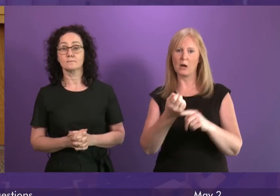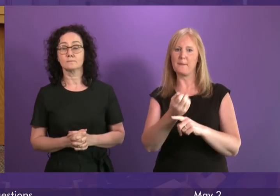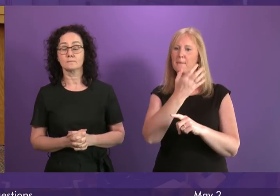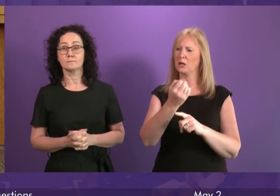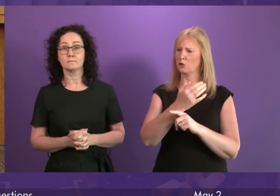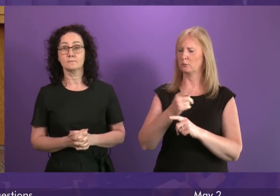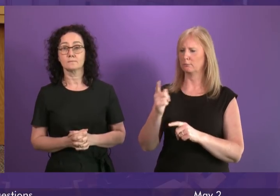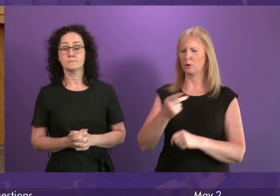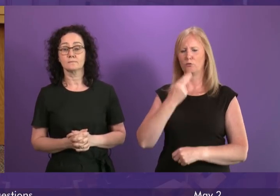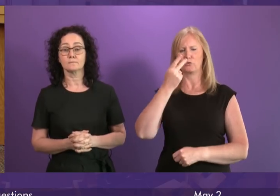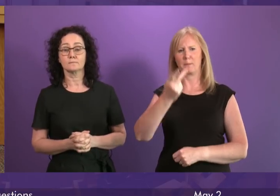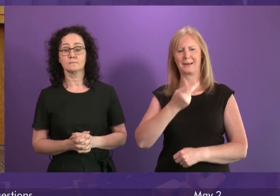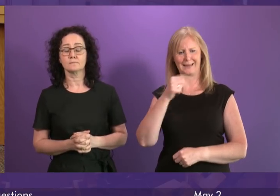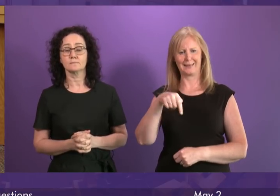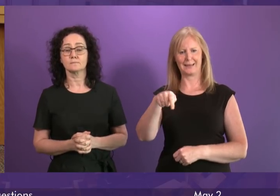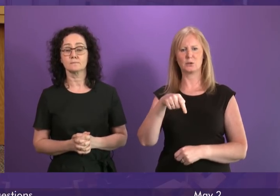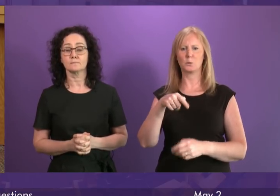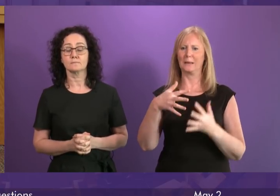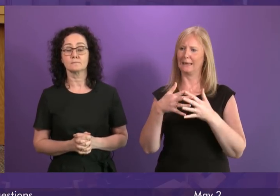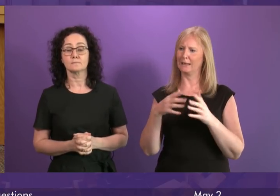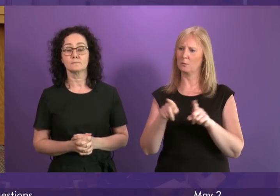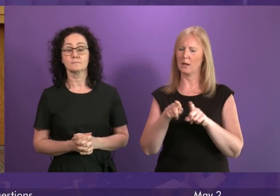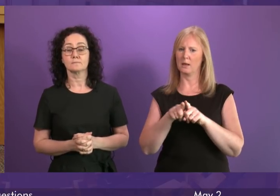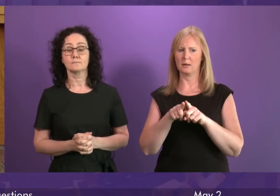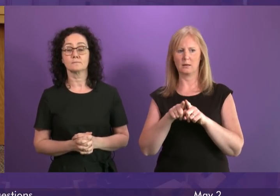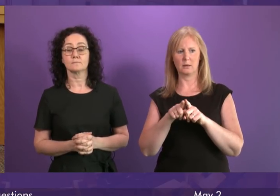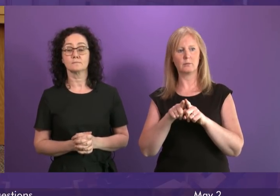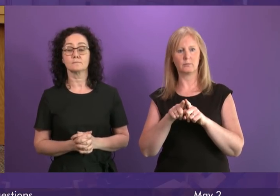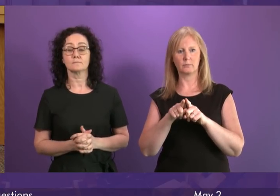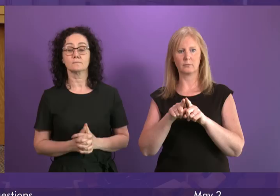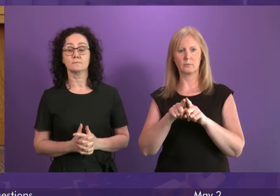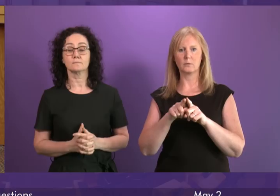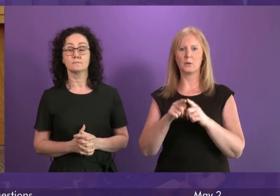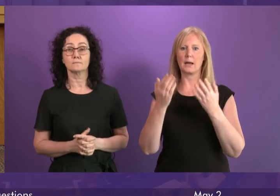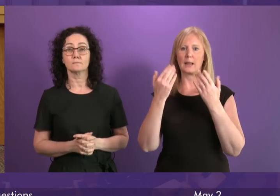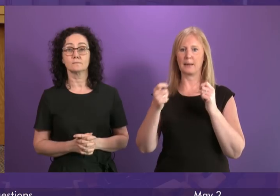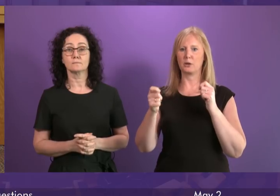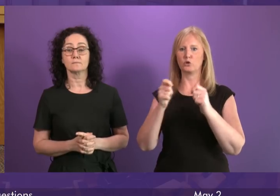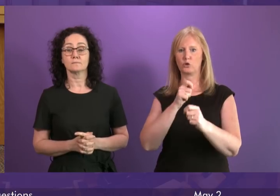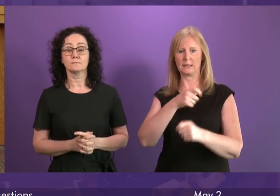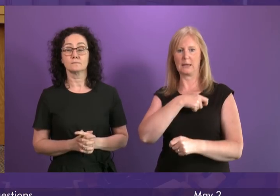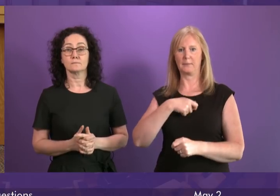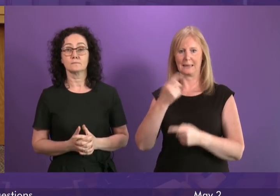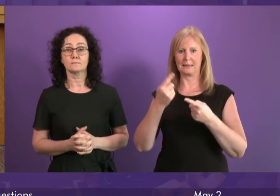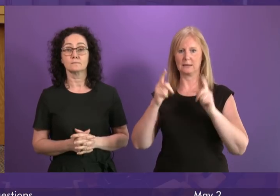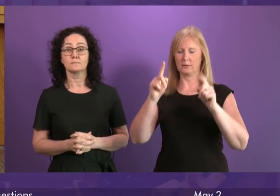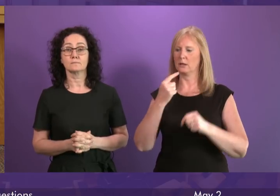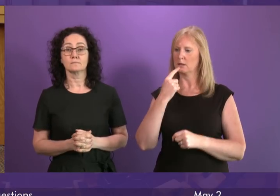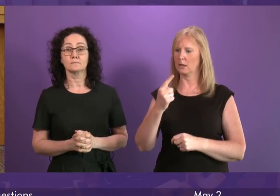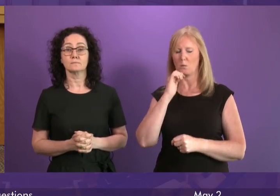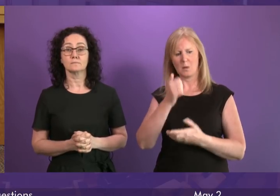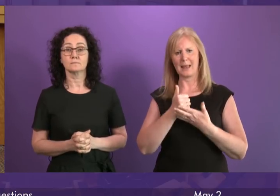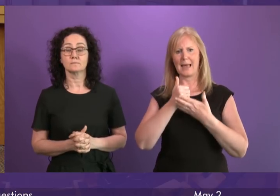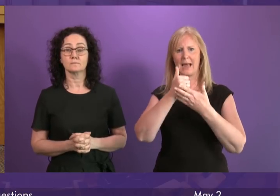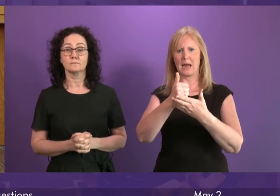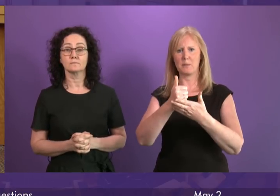repeated again this week this morning the Chief Executive of the Climate Change Committee has said it would help immensely with